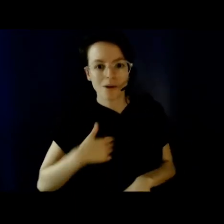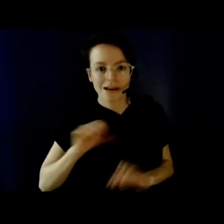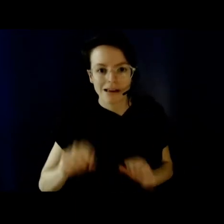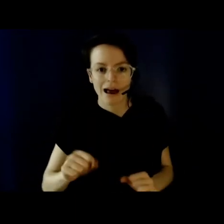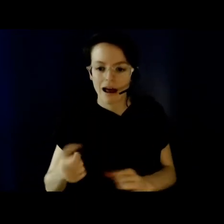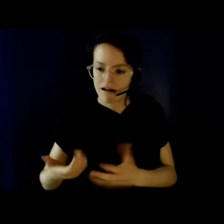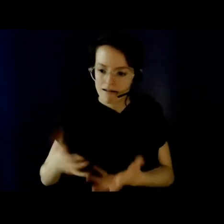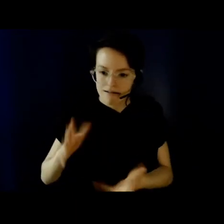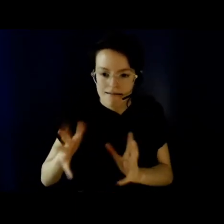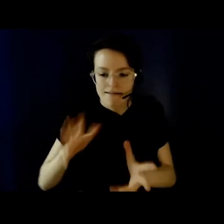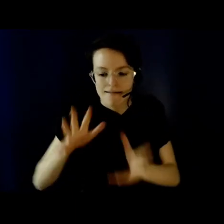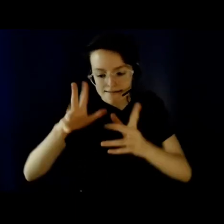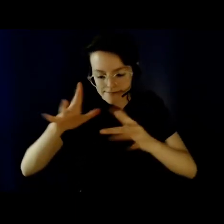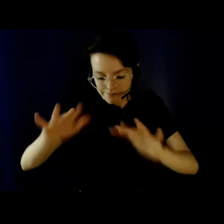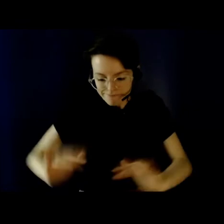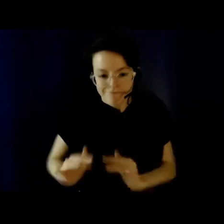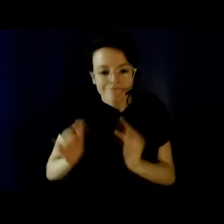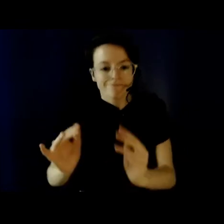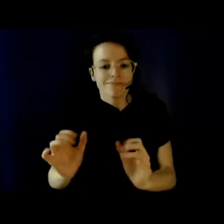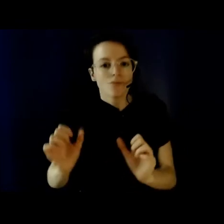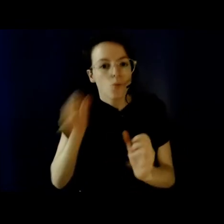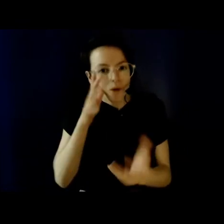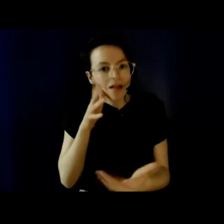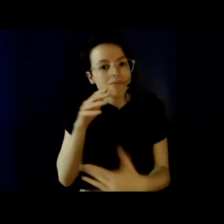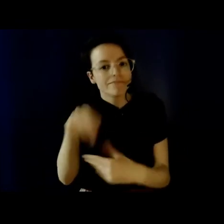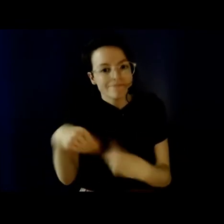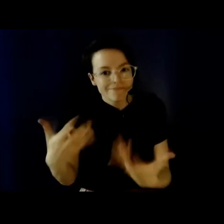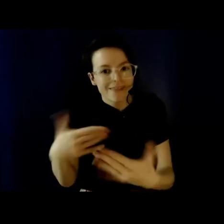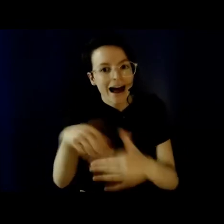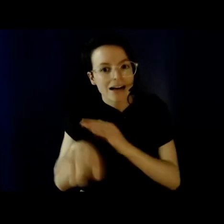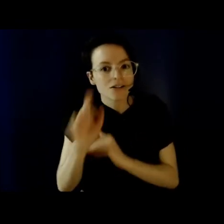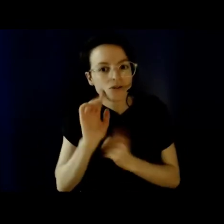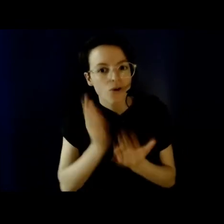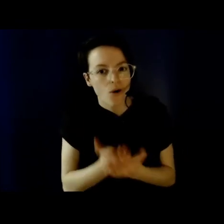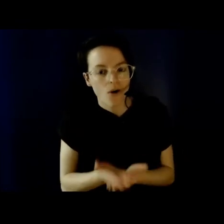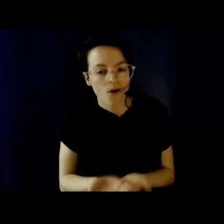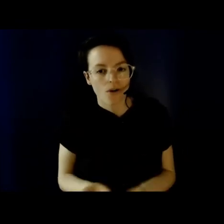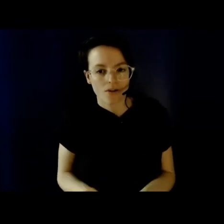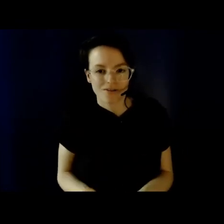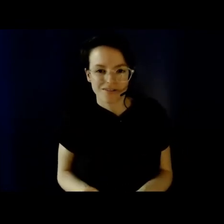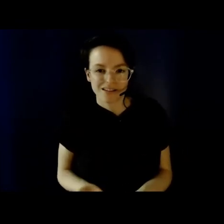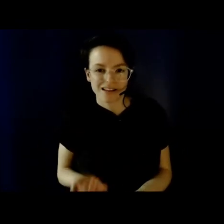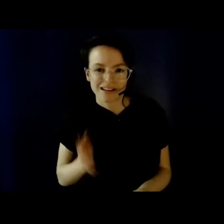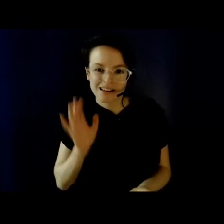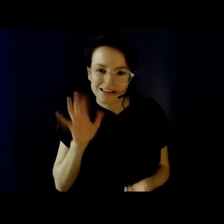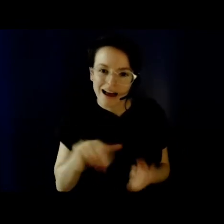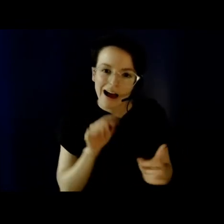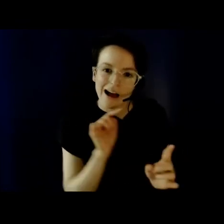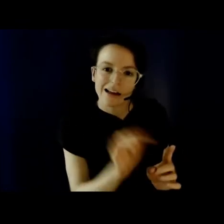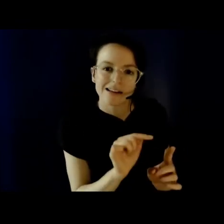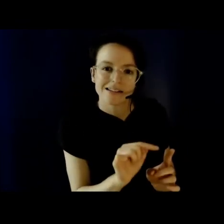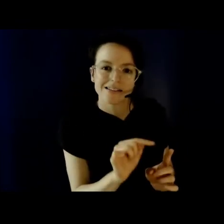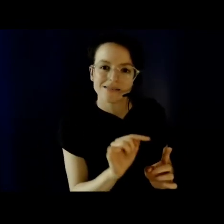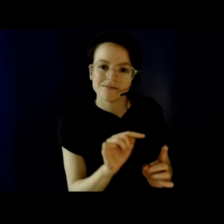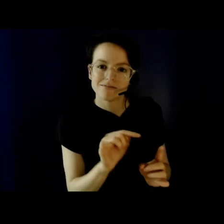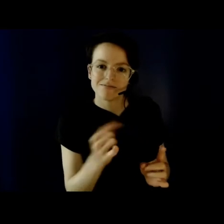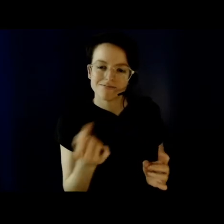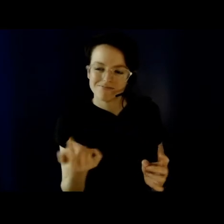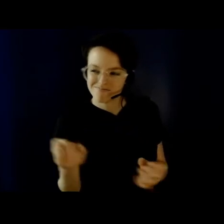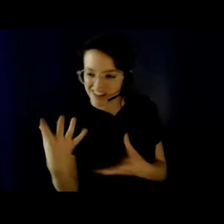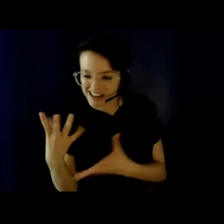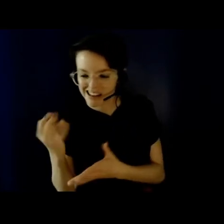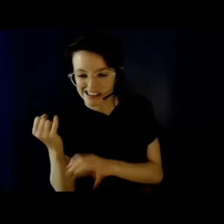And it's been disappointing to see that that second approach hasn't been taken up more broadly by many institutions.